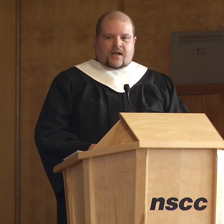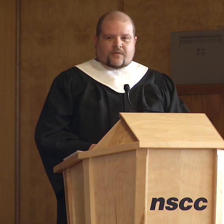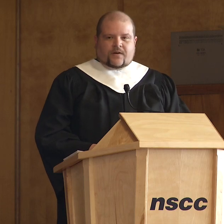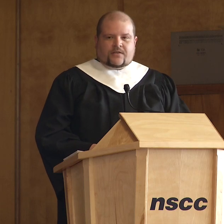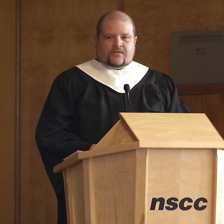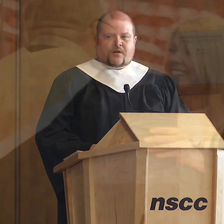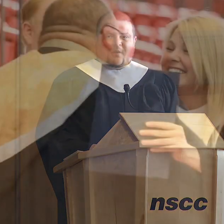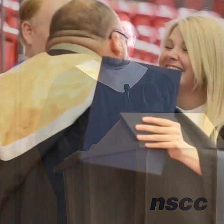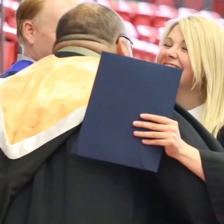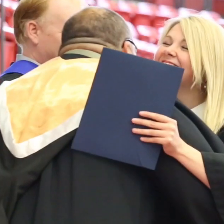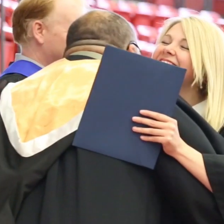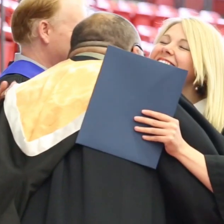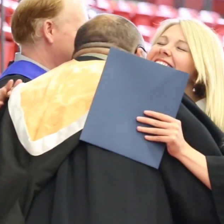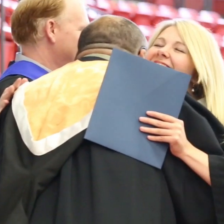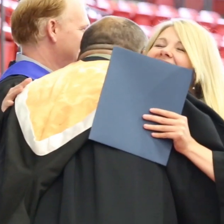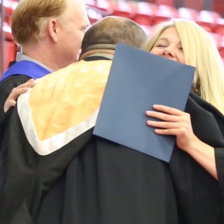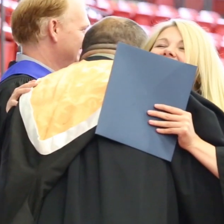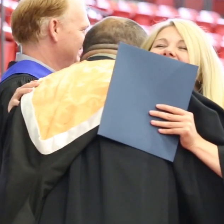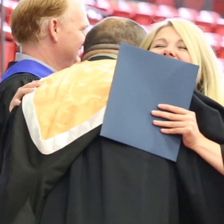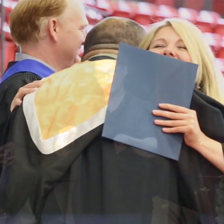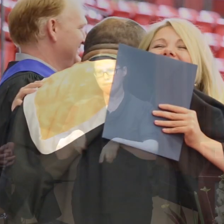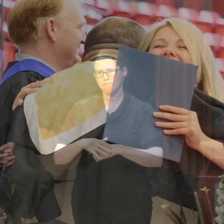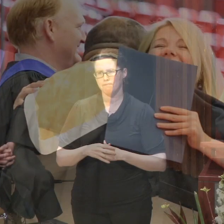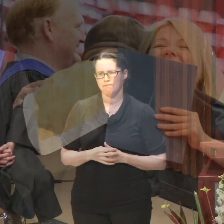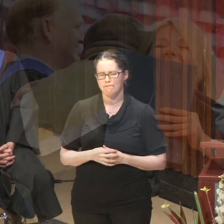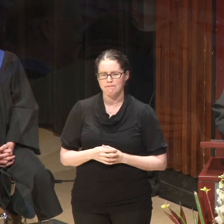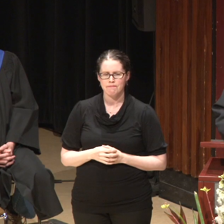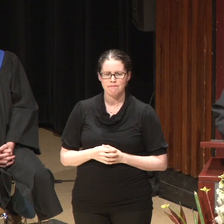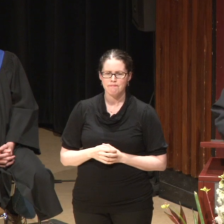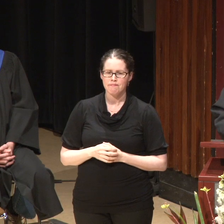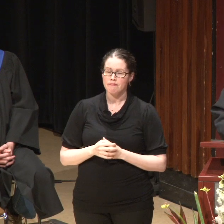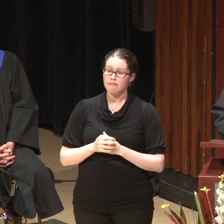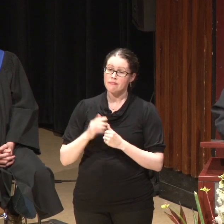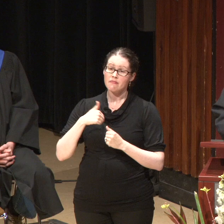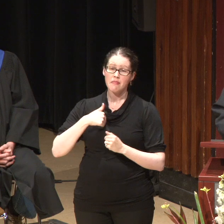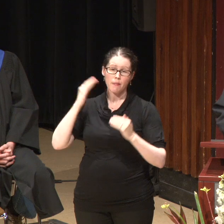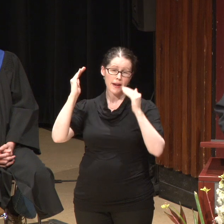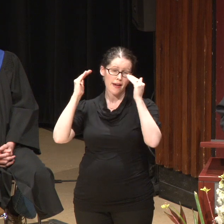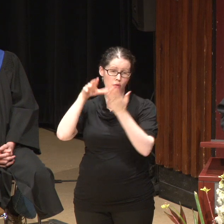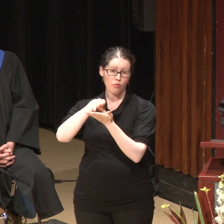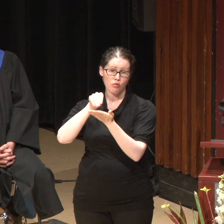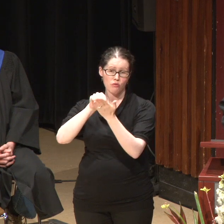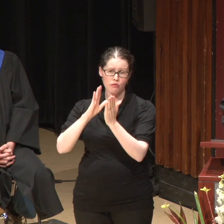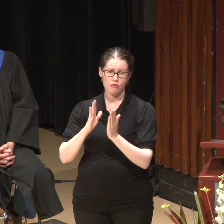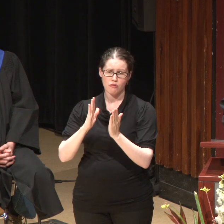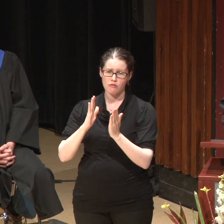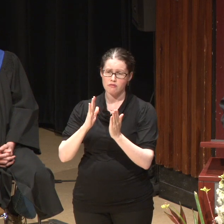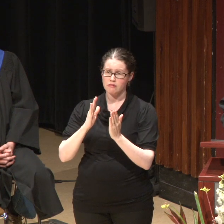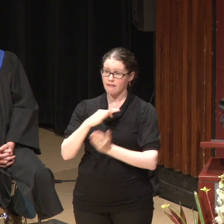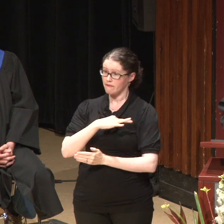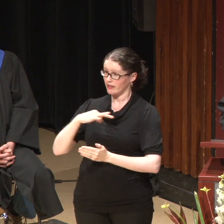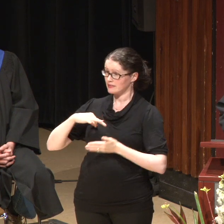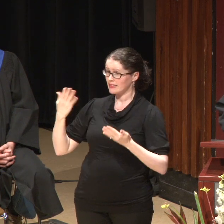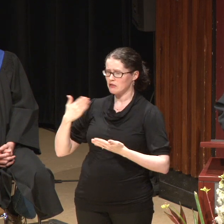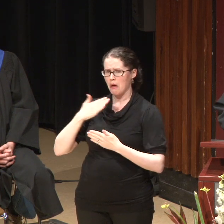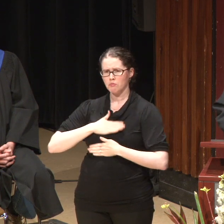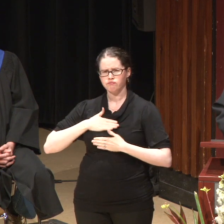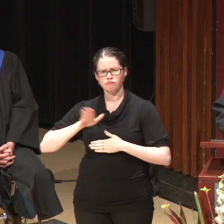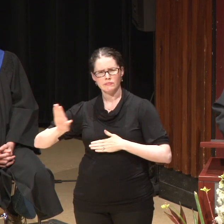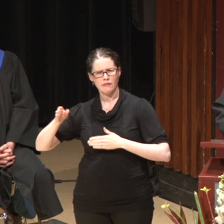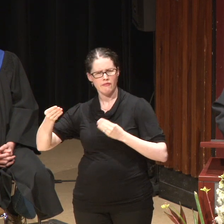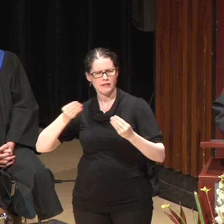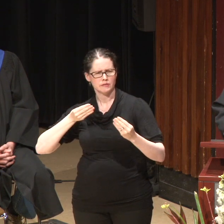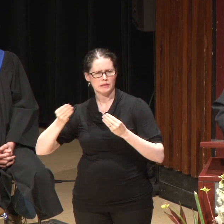and your sacrifices are equal to our own. As an adult learner, I really appreciate the flexibility of the faculty around our lives